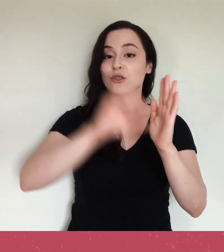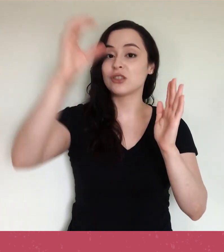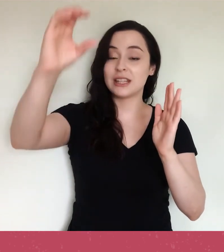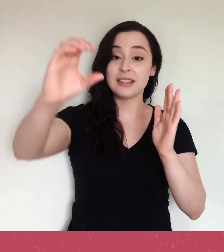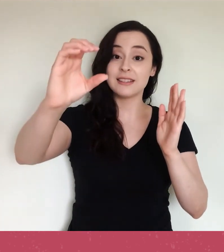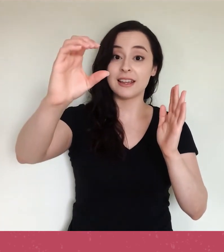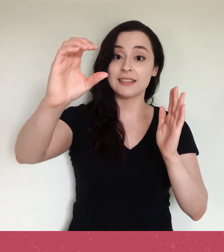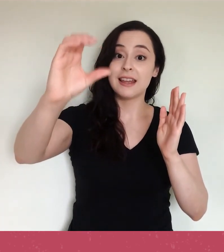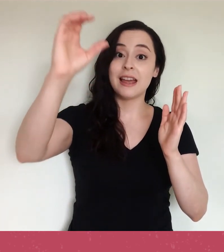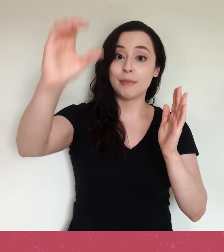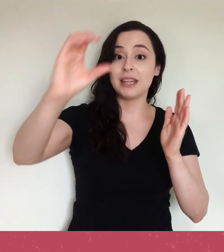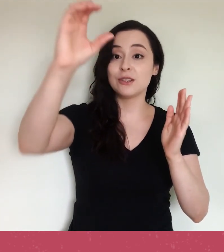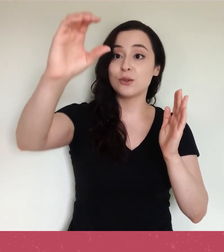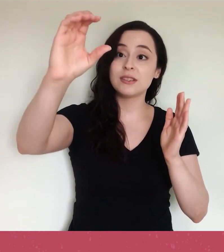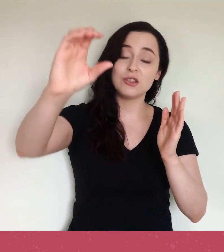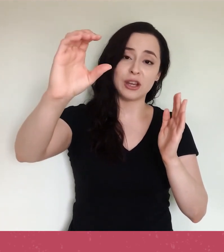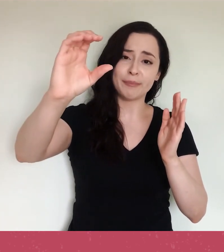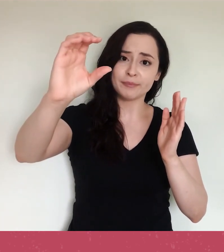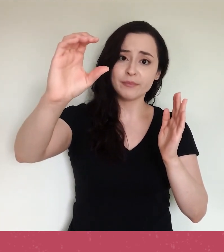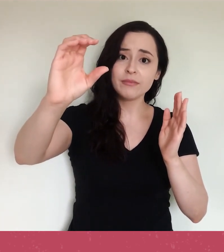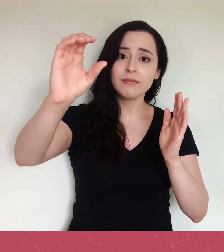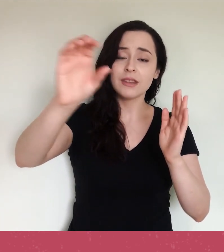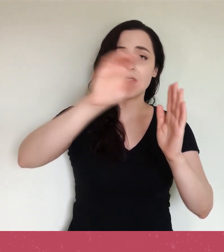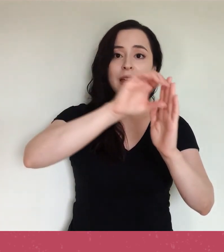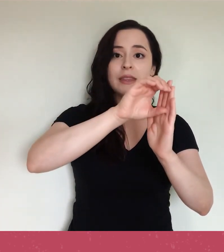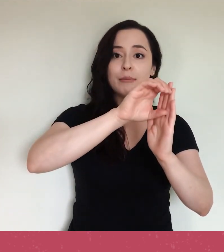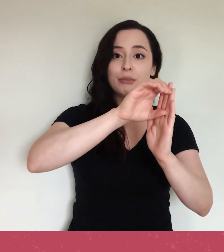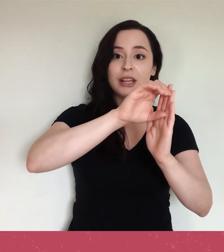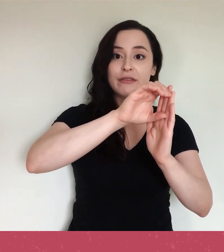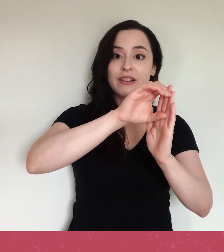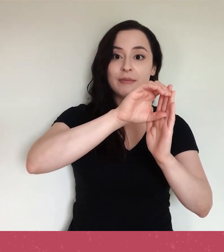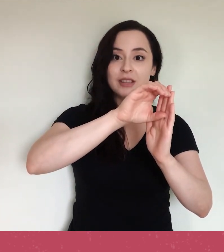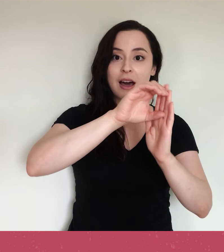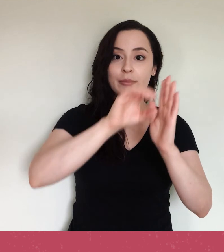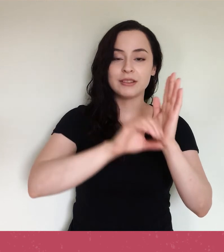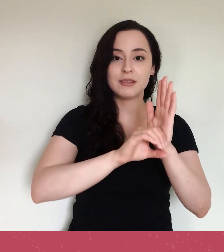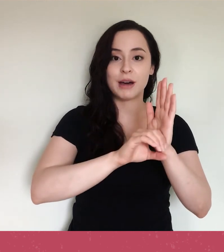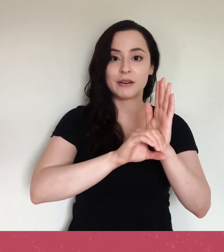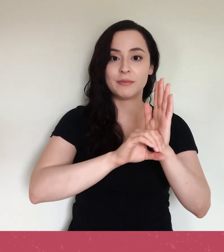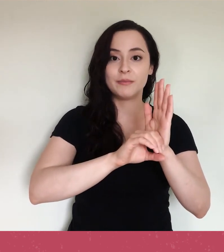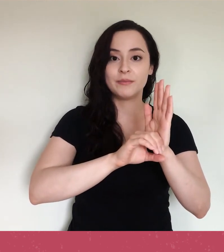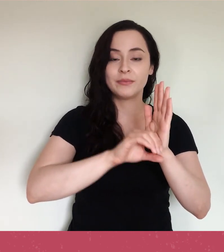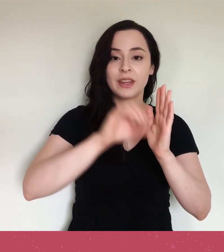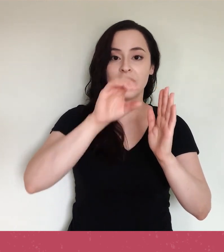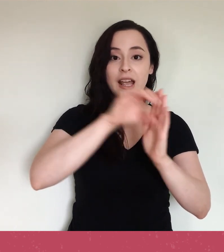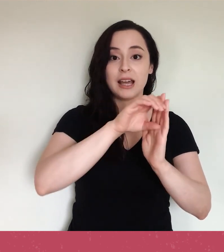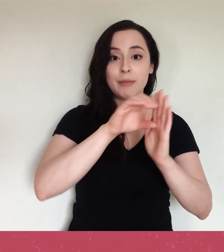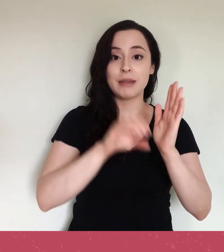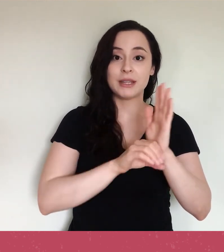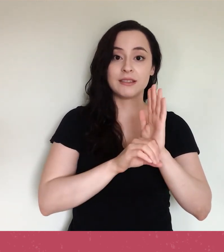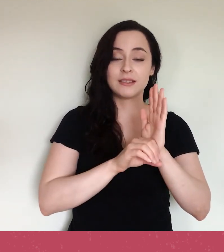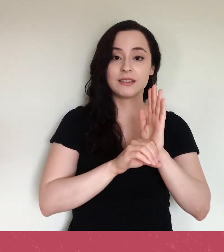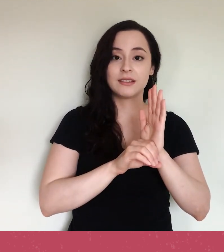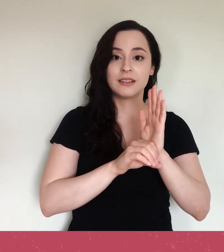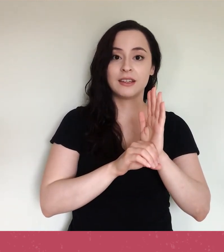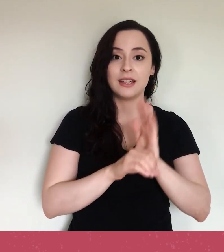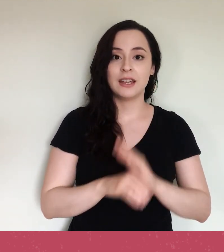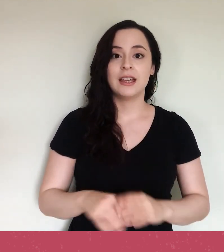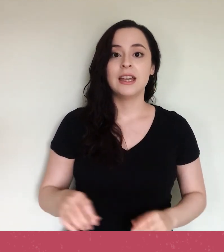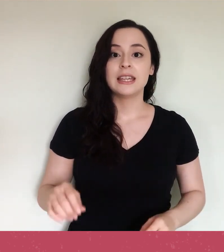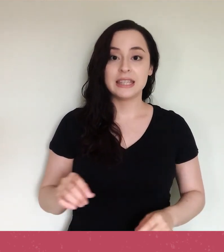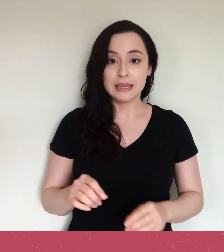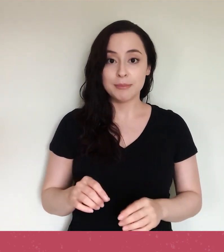You'll take this hand and make it into a C shape and then bring it from top to bottom. Commandments.